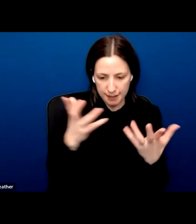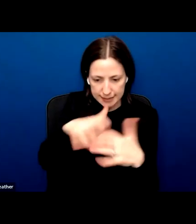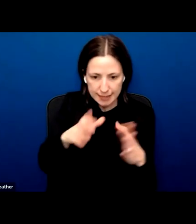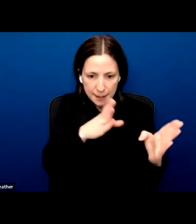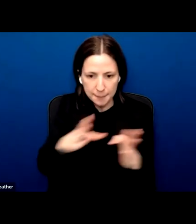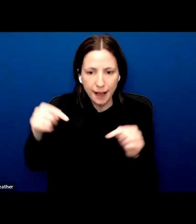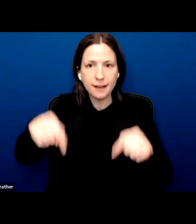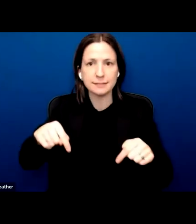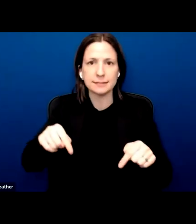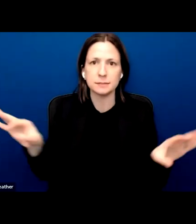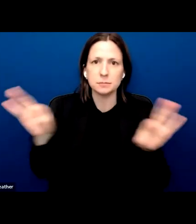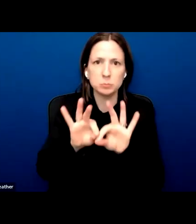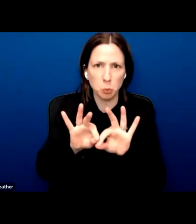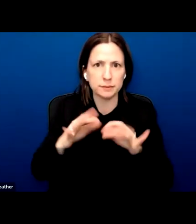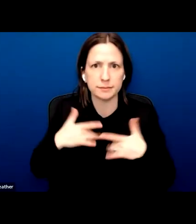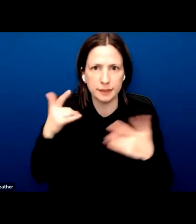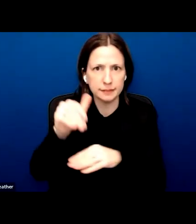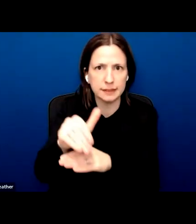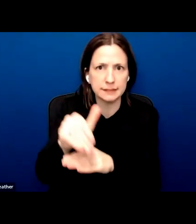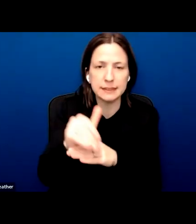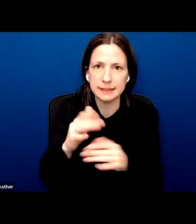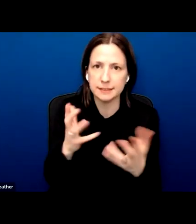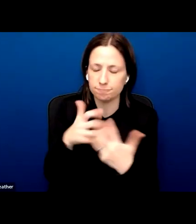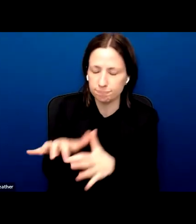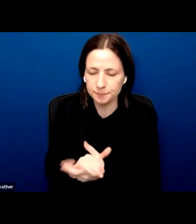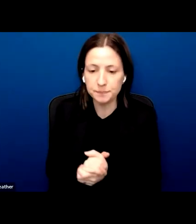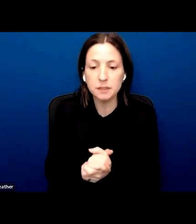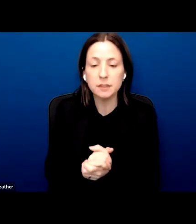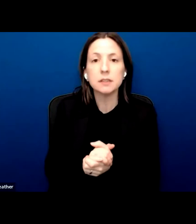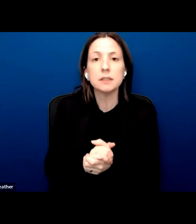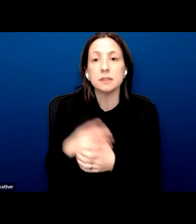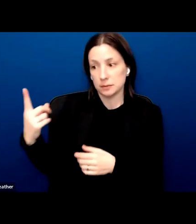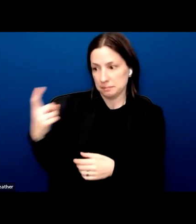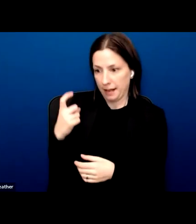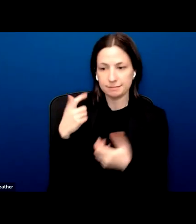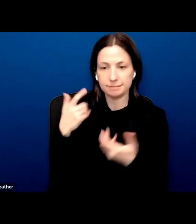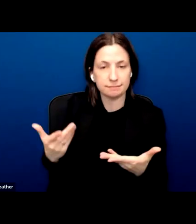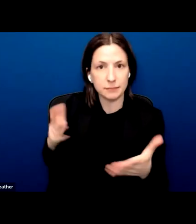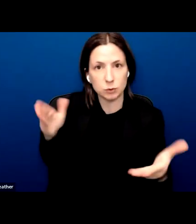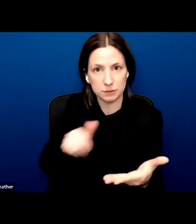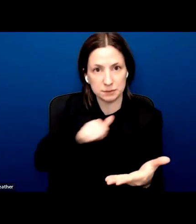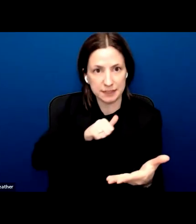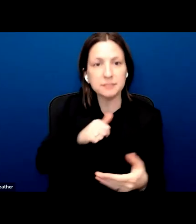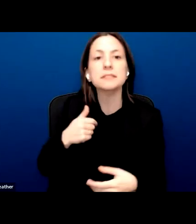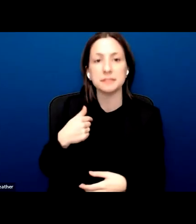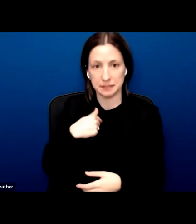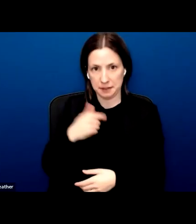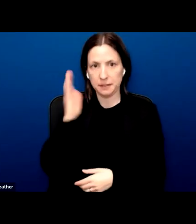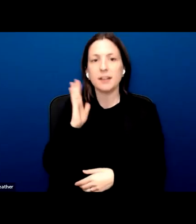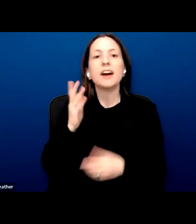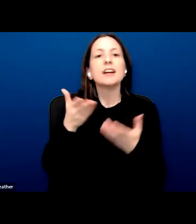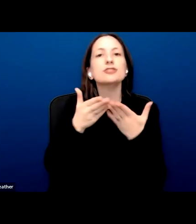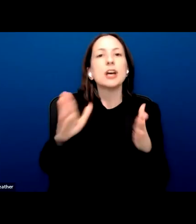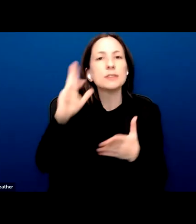happen. So Emilio has also asked us to introduce ourselves a little bit more, and you heard that I was the General Secretary of the Canadian Council of